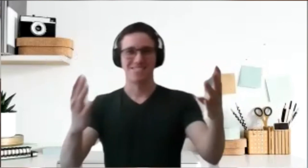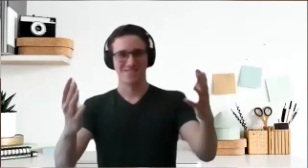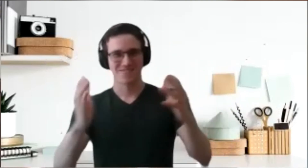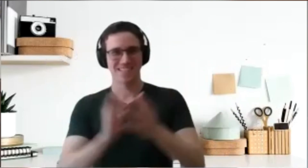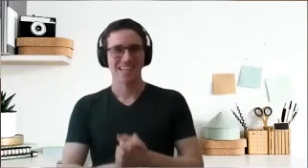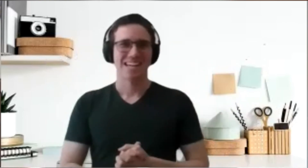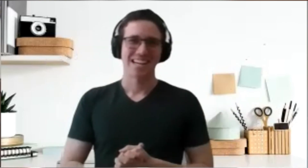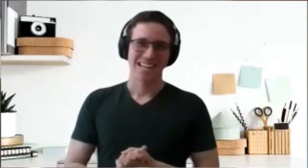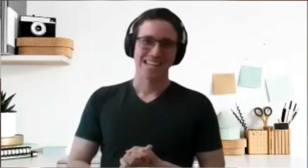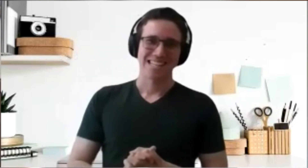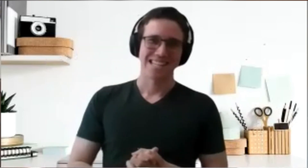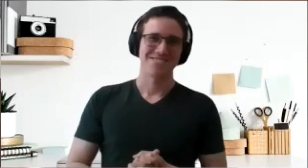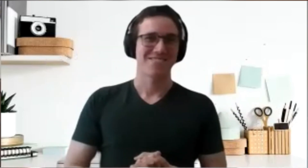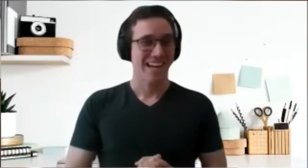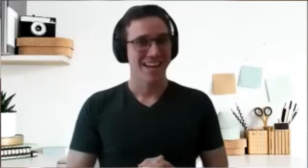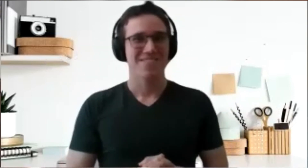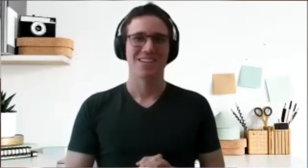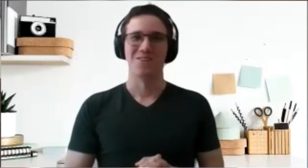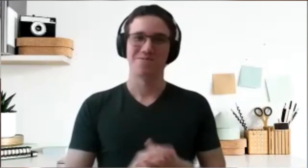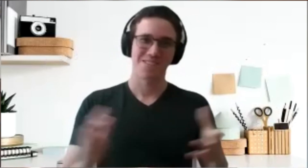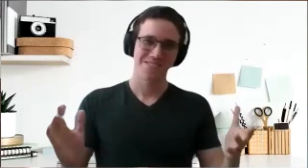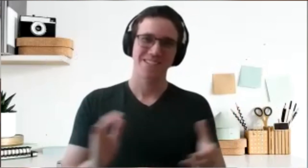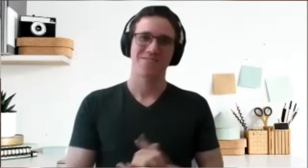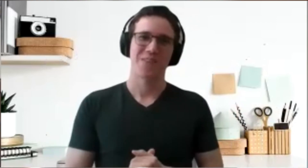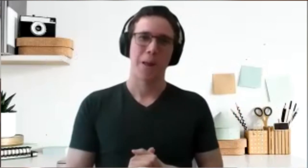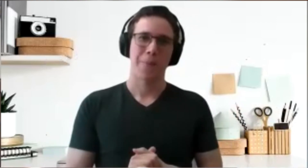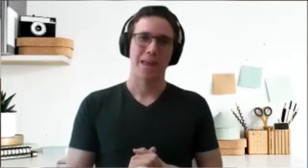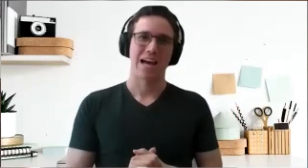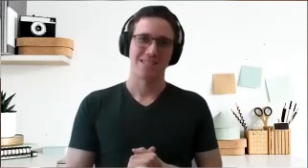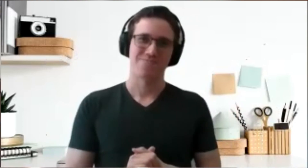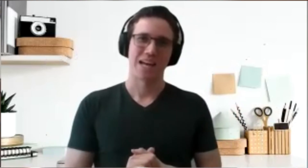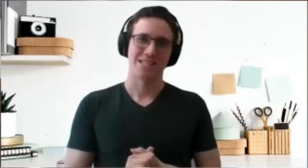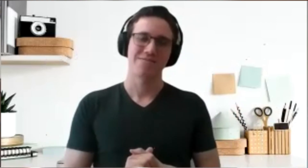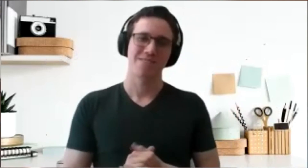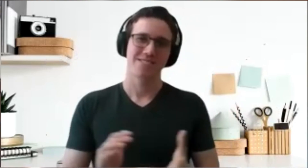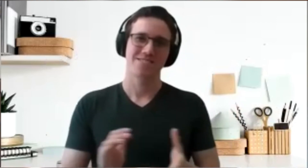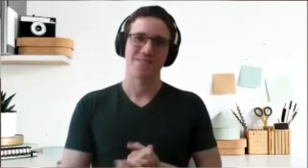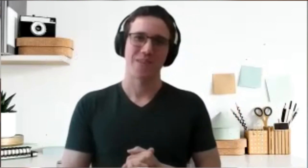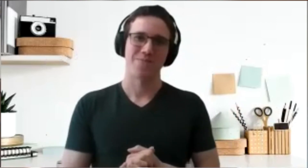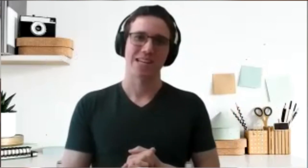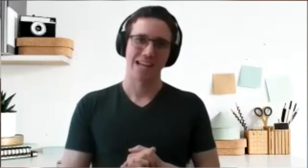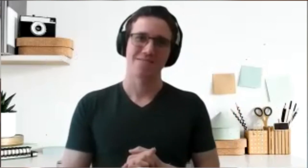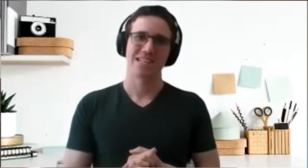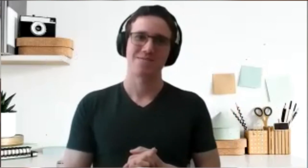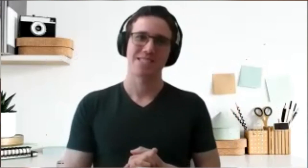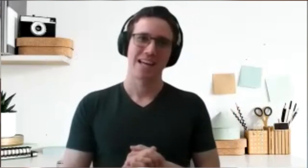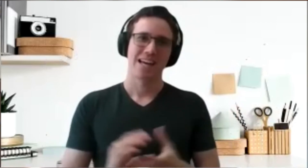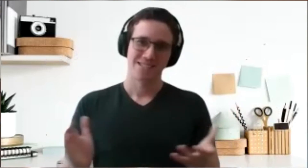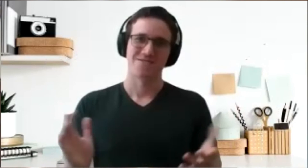So that's all that I have. Hope you volunteer. I need volunteers. I'm kind of desperate. So